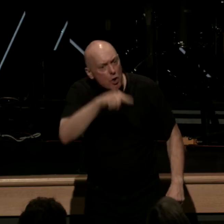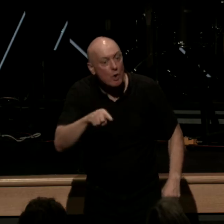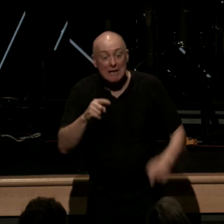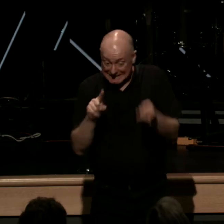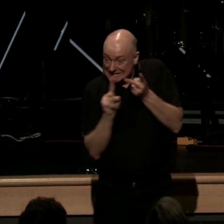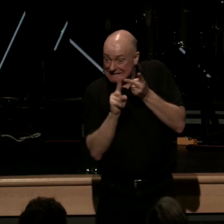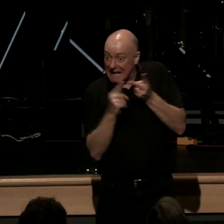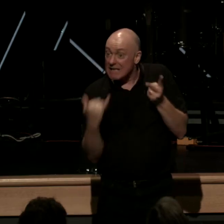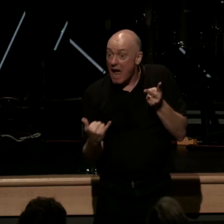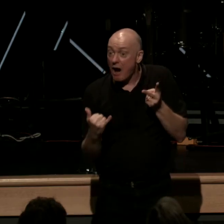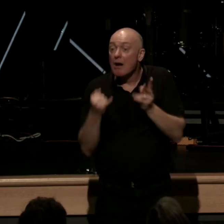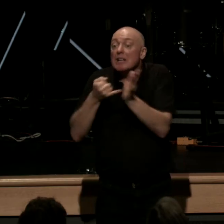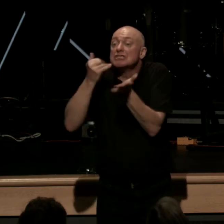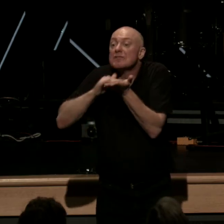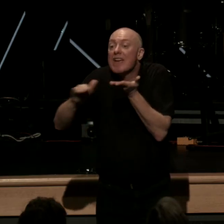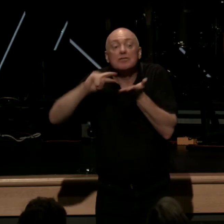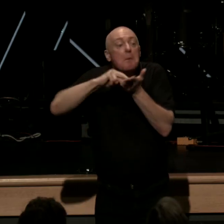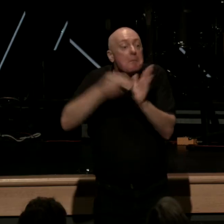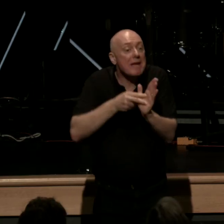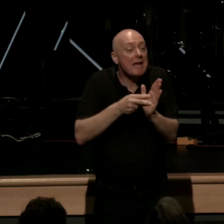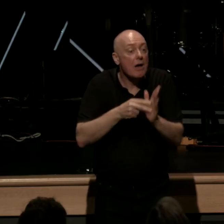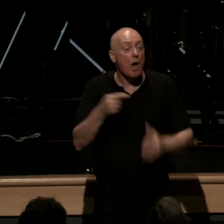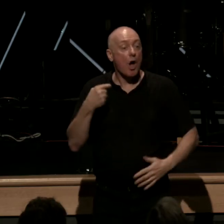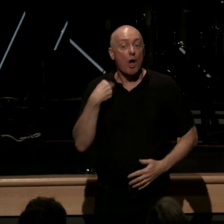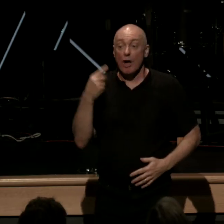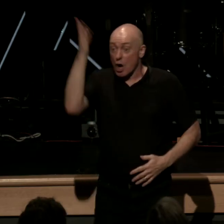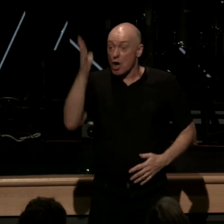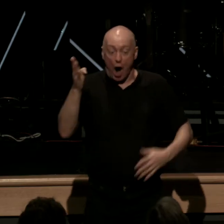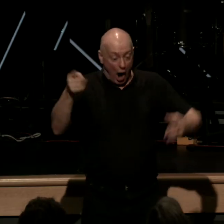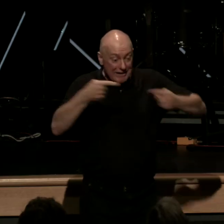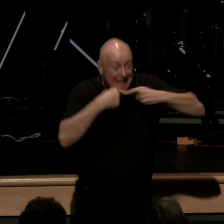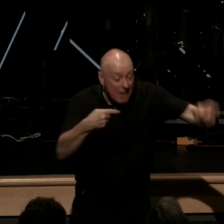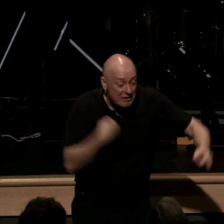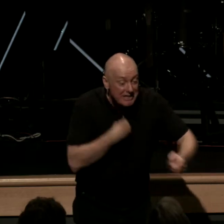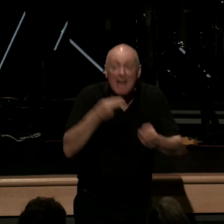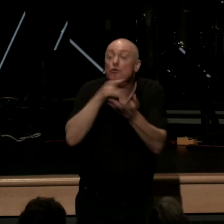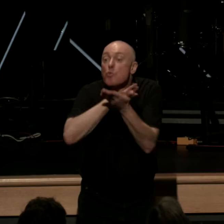justification means that we are declared to be righteous in the sight of God